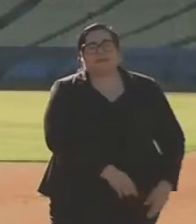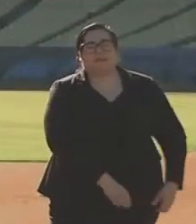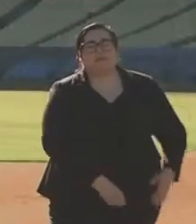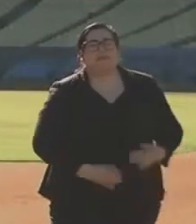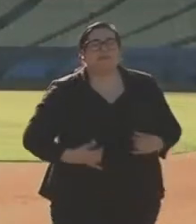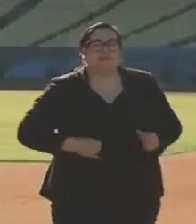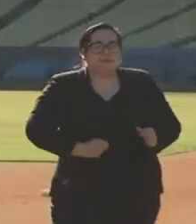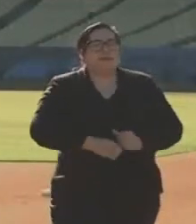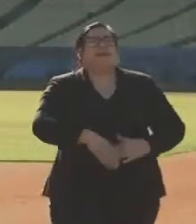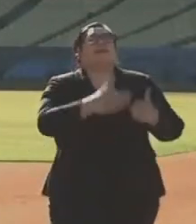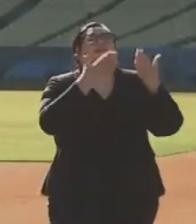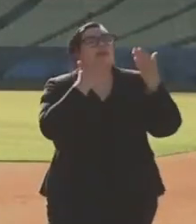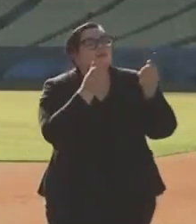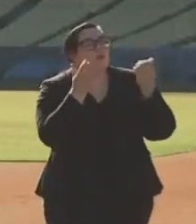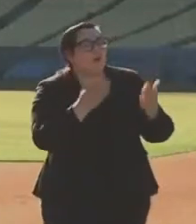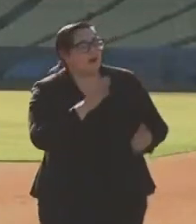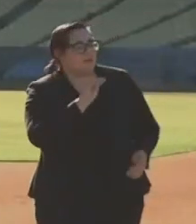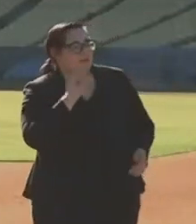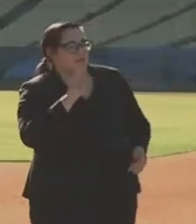Thank you very much, Mr. Mayor.